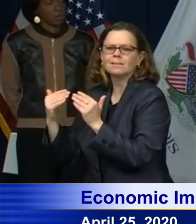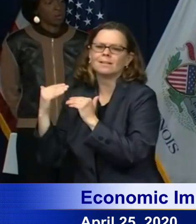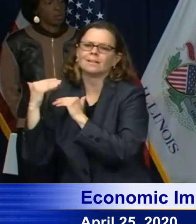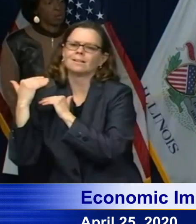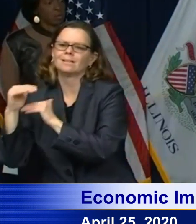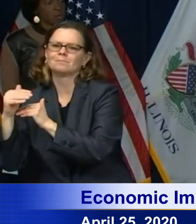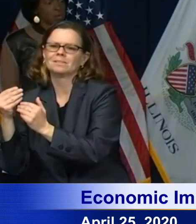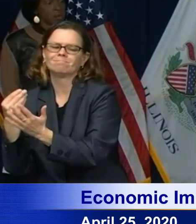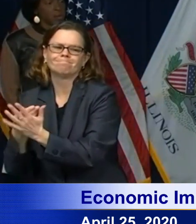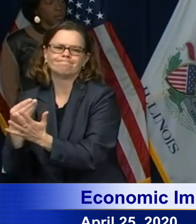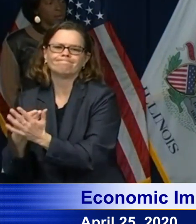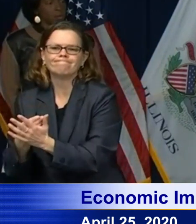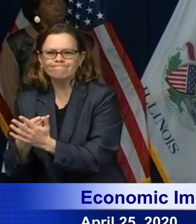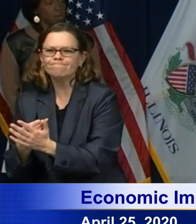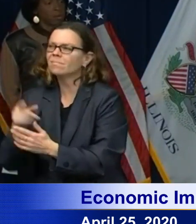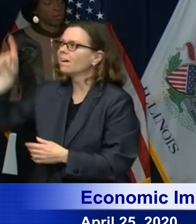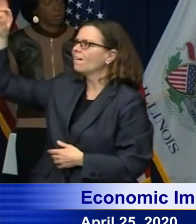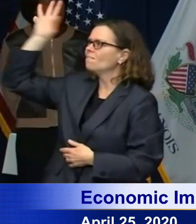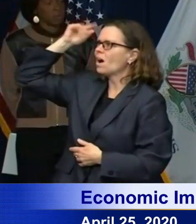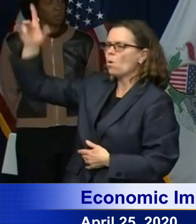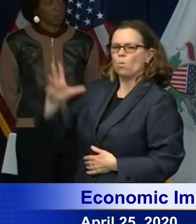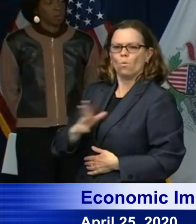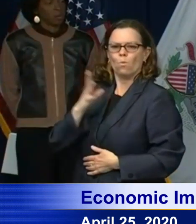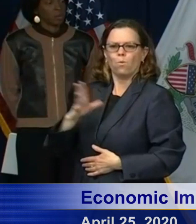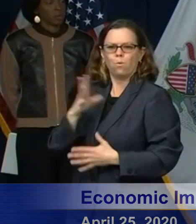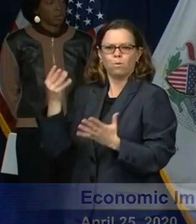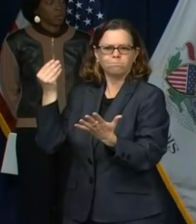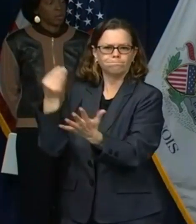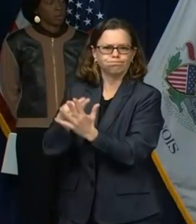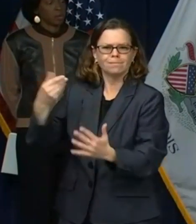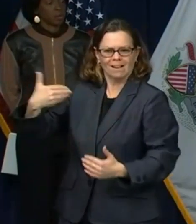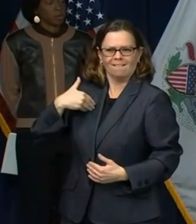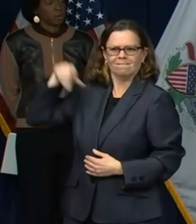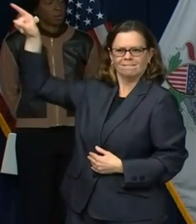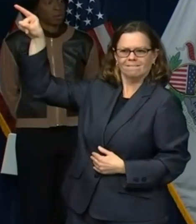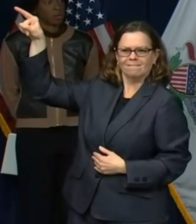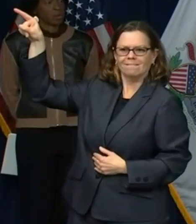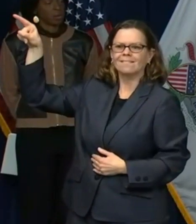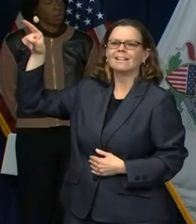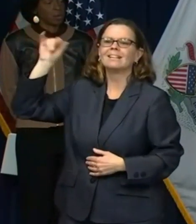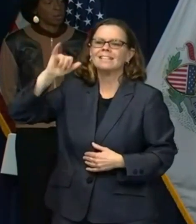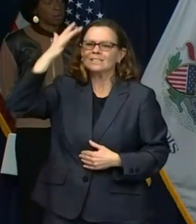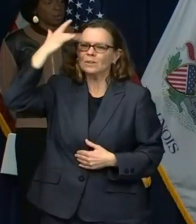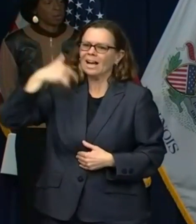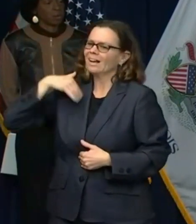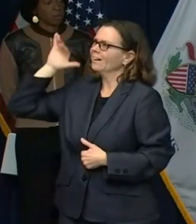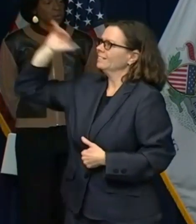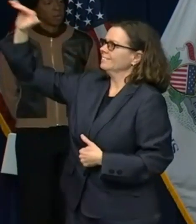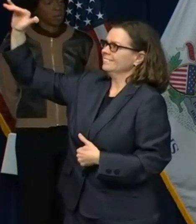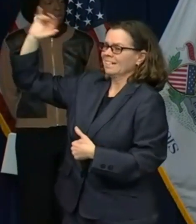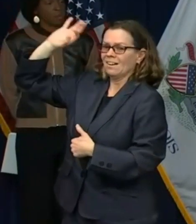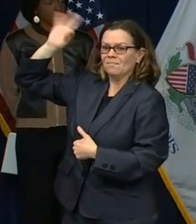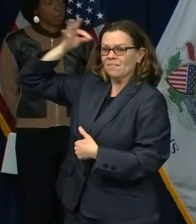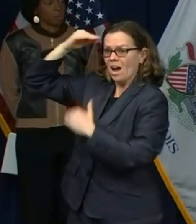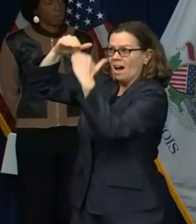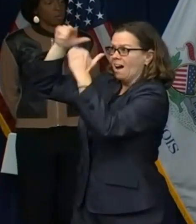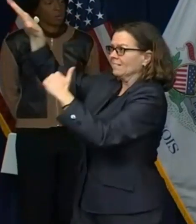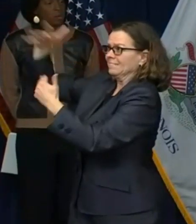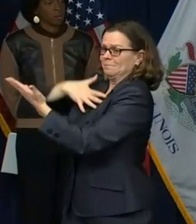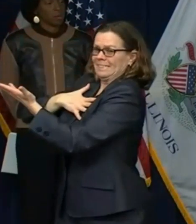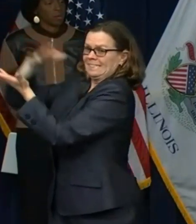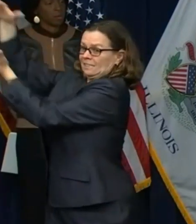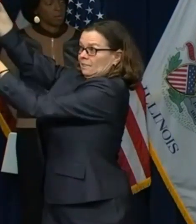those federal programs are so important. It's why it's important for the federal government to fund the state, because we know better than the federal government, apparently,